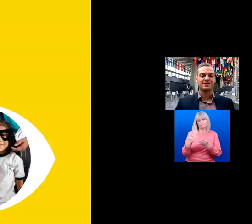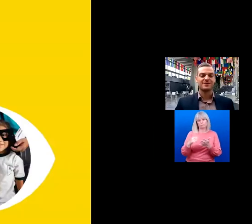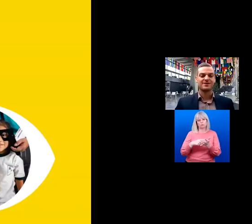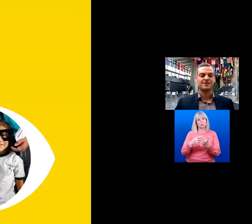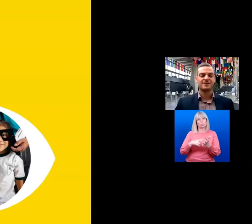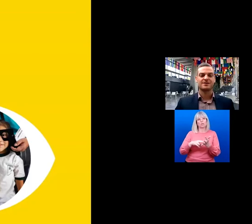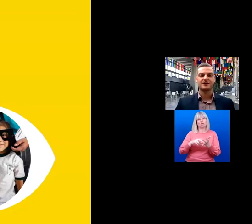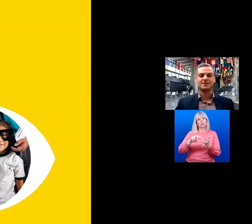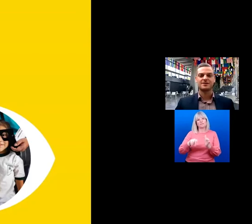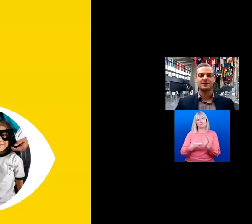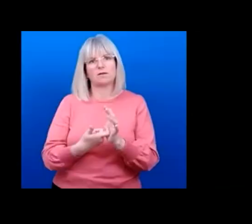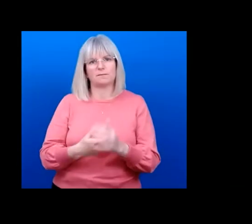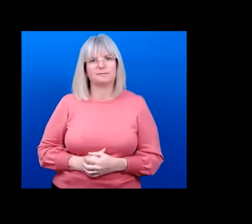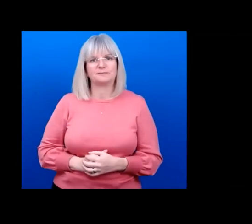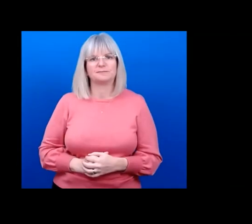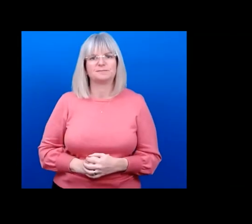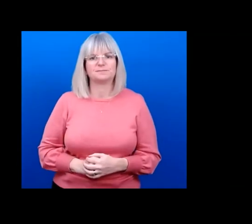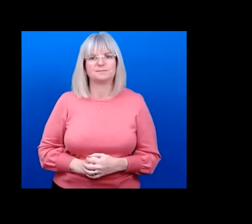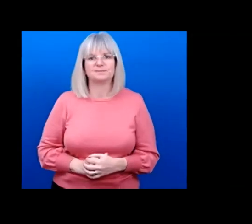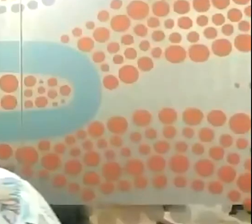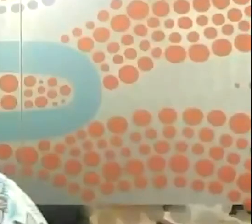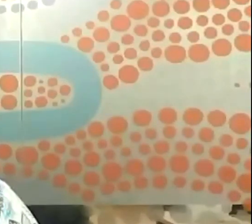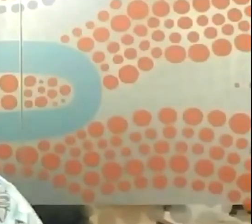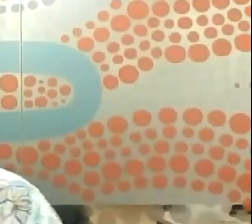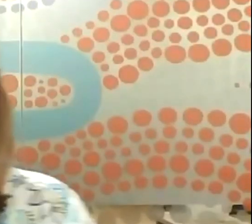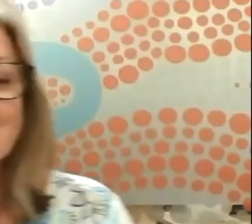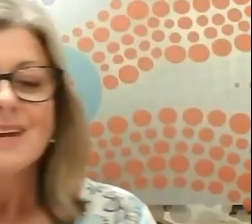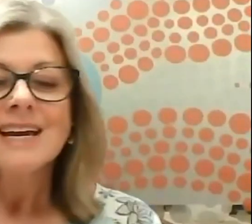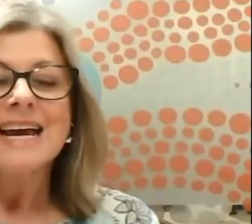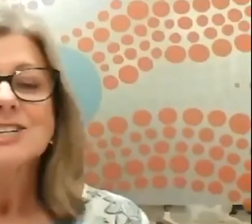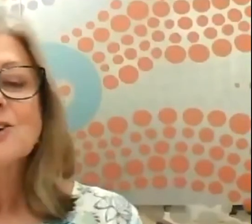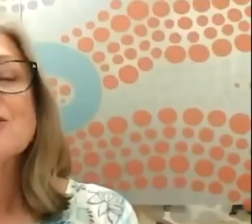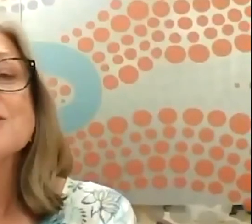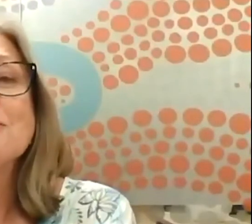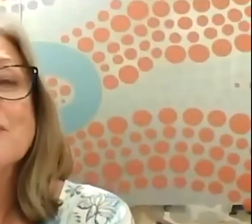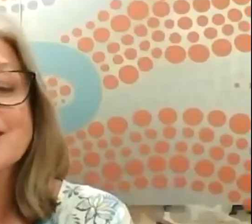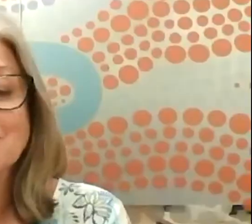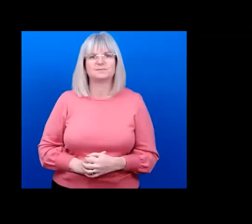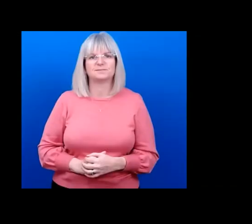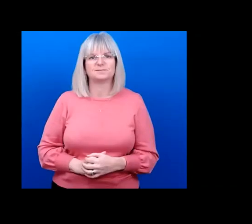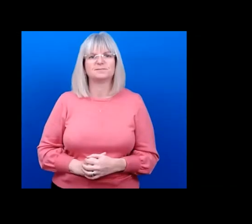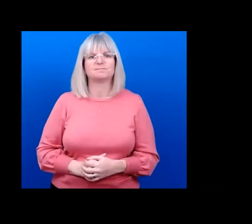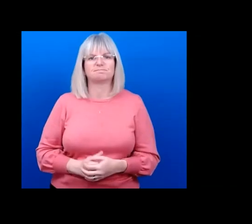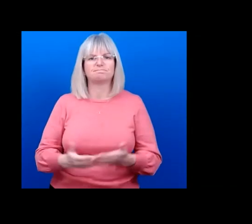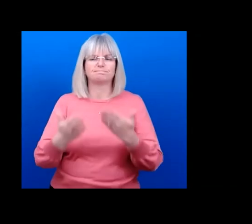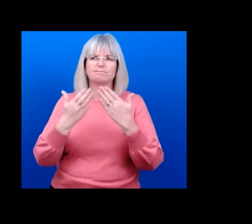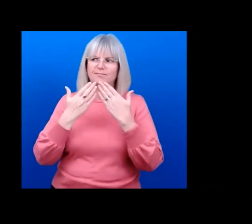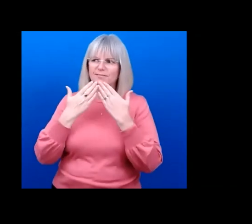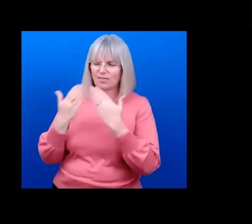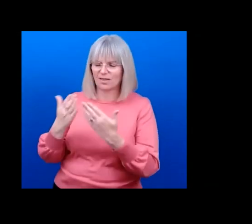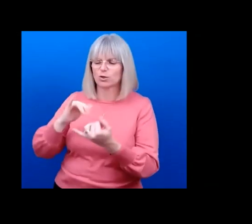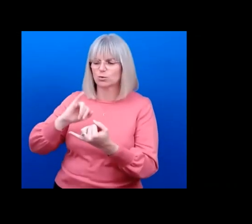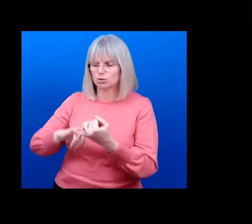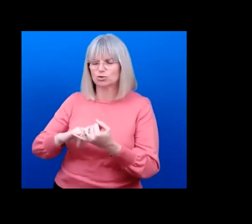Alakos- Thank you, Stuart. Alakos And to close from the WHO it's my